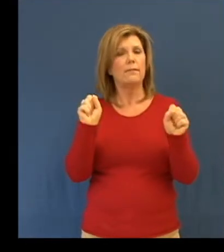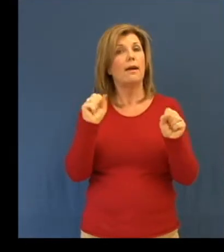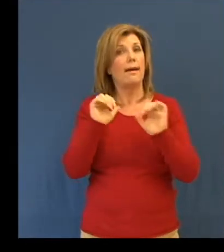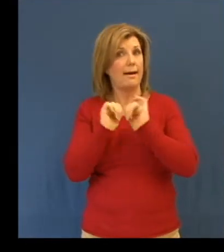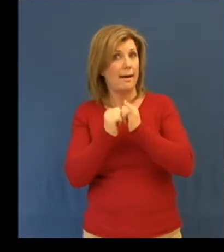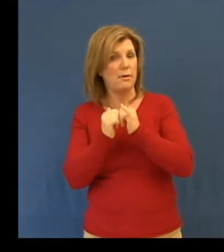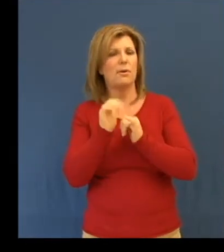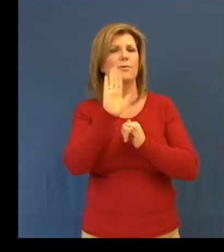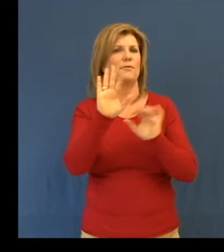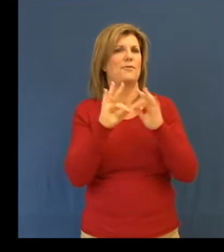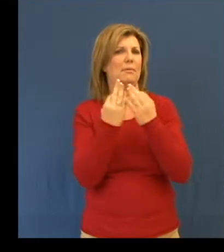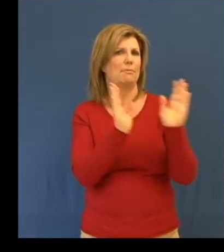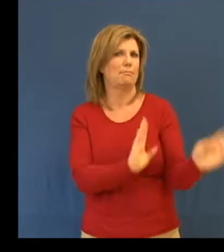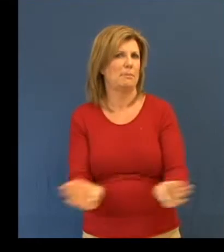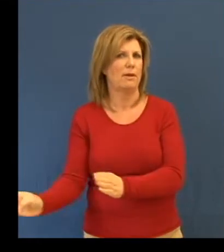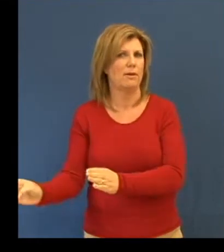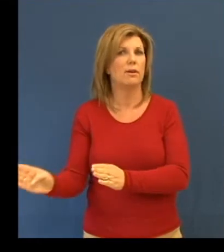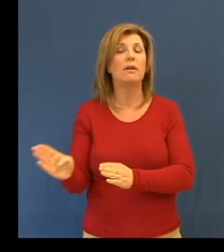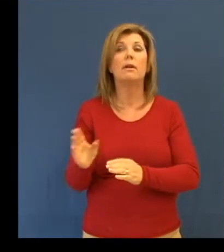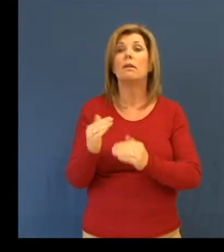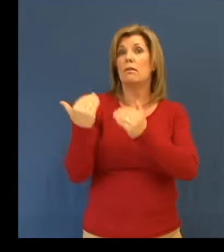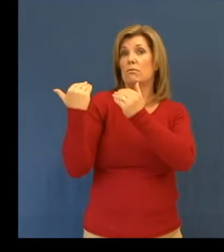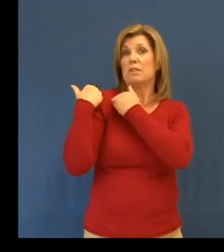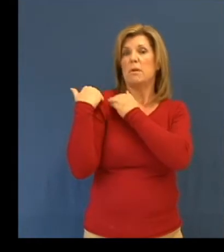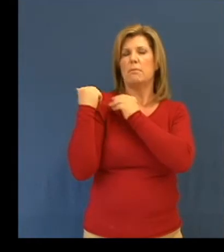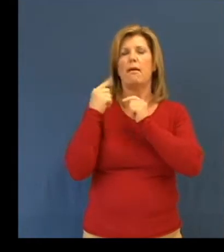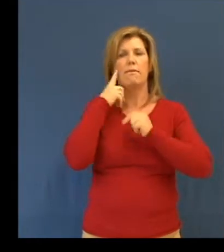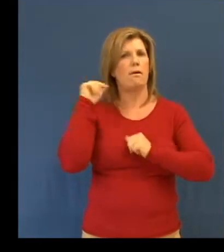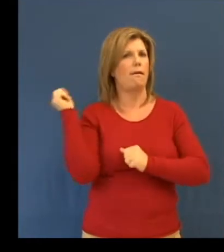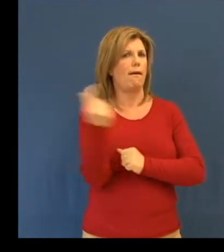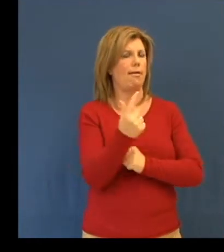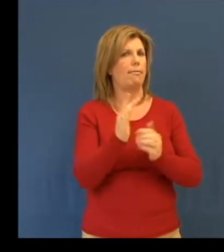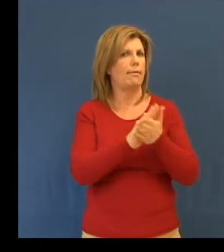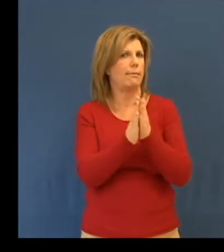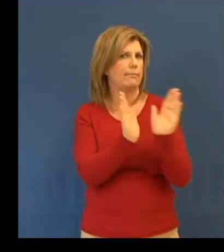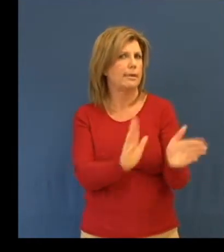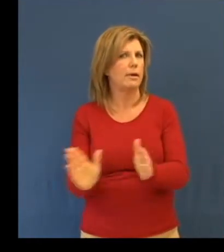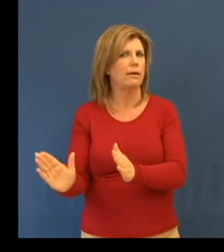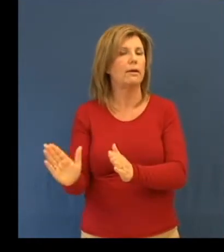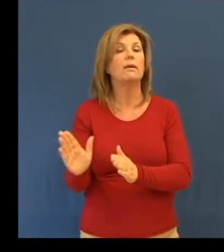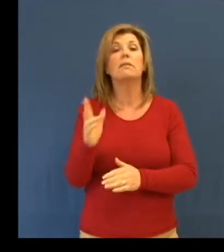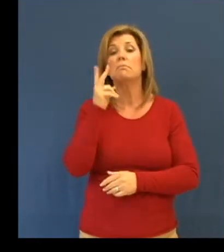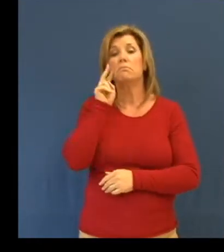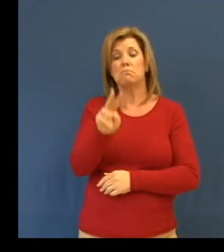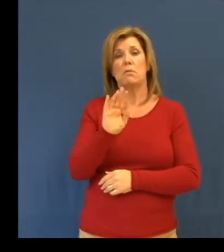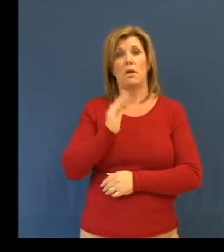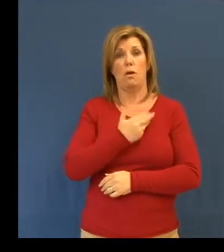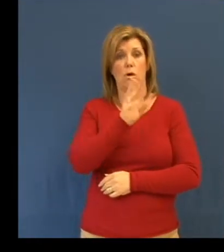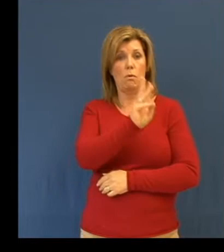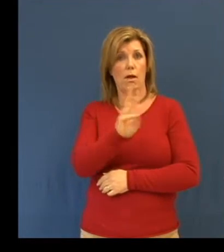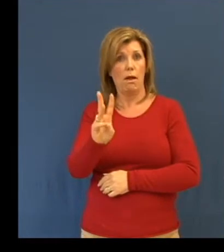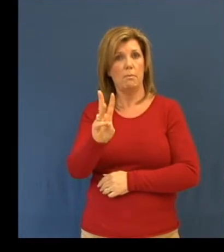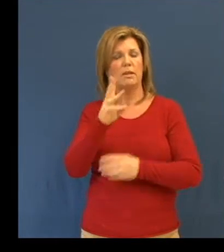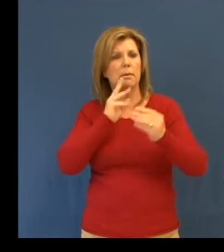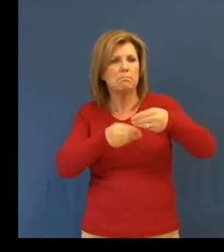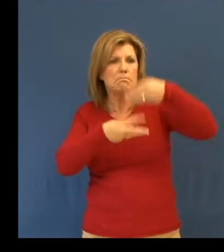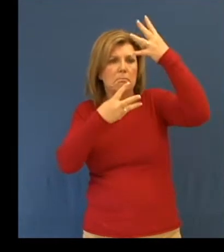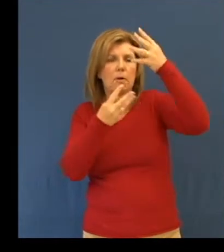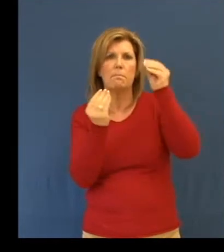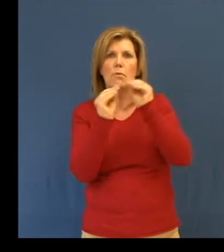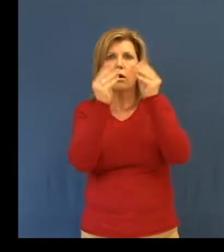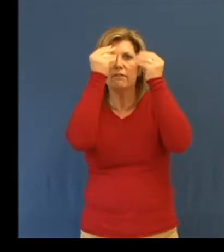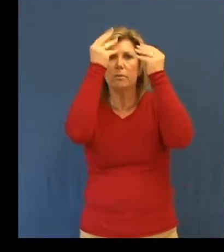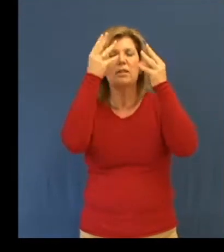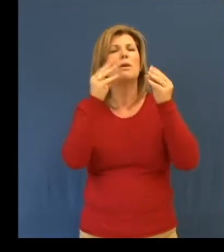family. Emergency preparedness is everyone's responsibility. Visit our website for more information